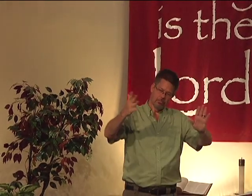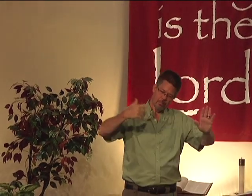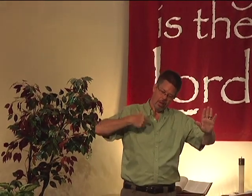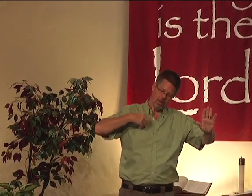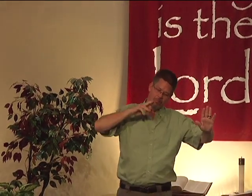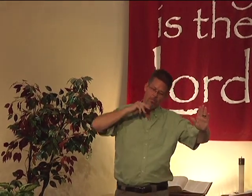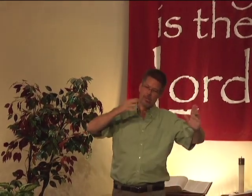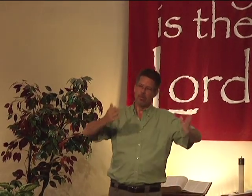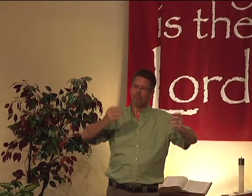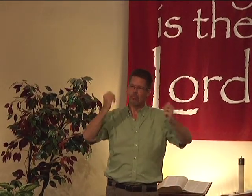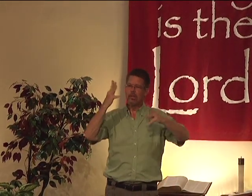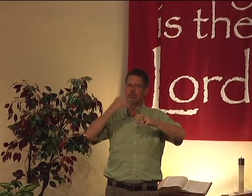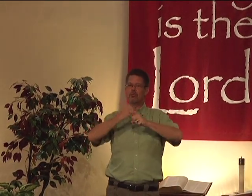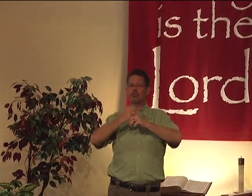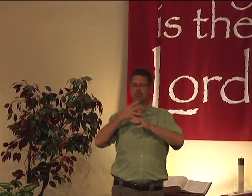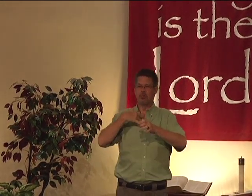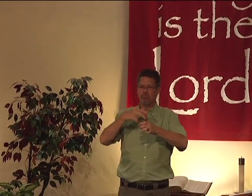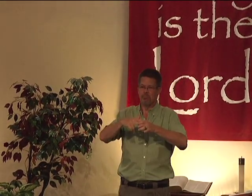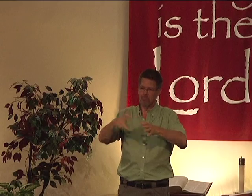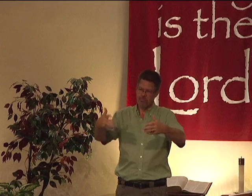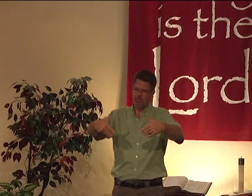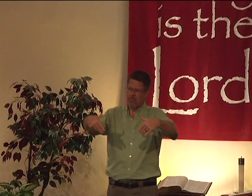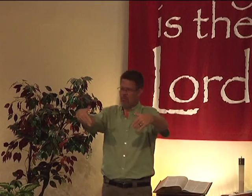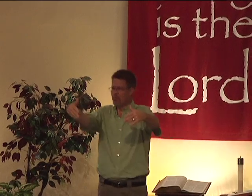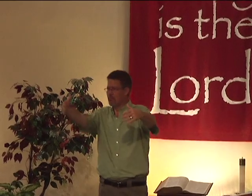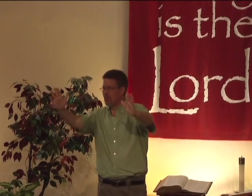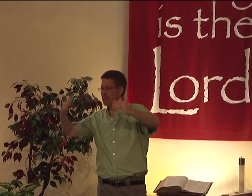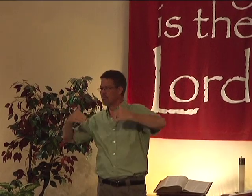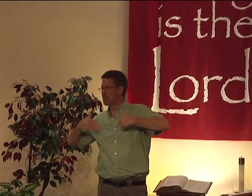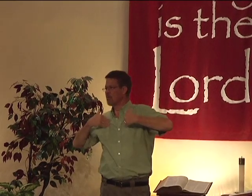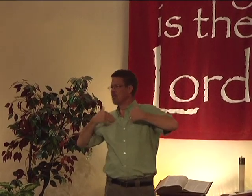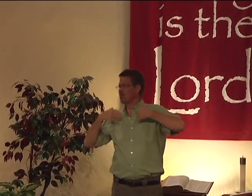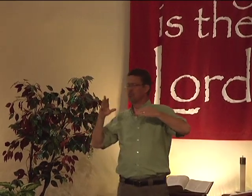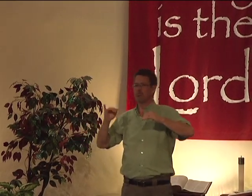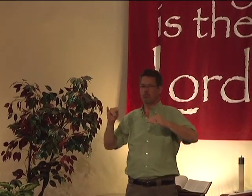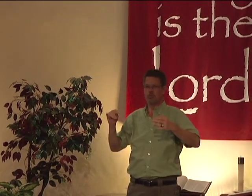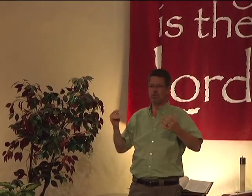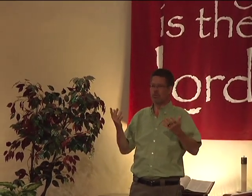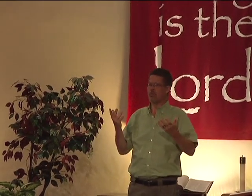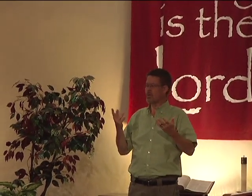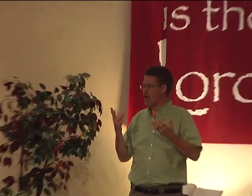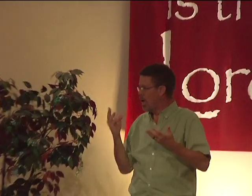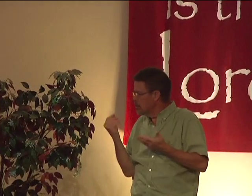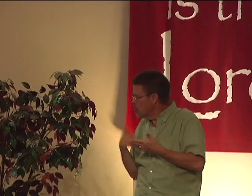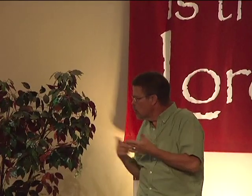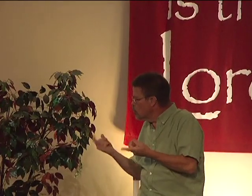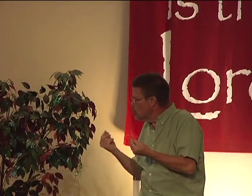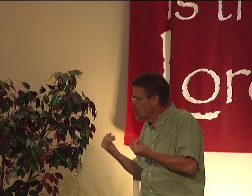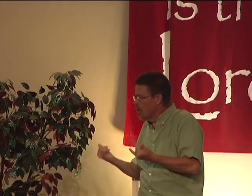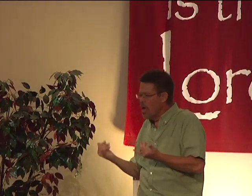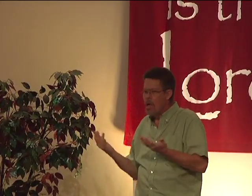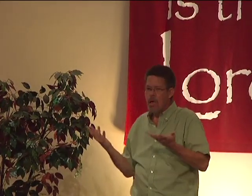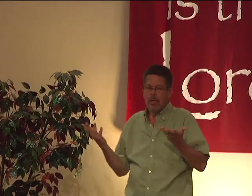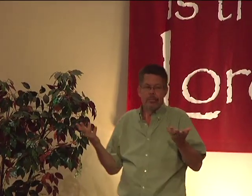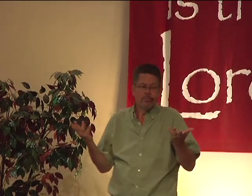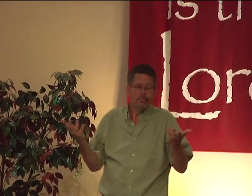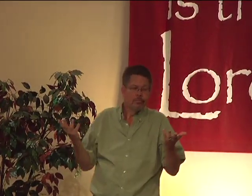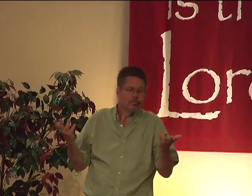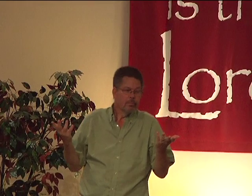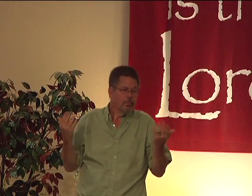my time is coming to an end. I've worked many years, so I'm just going to back out and let the youth or the younger people take over. And they ask, you what